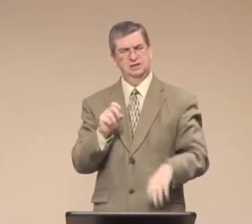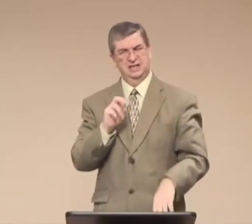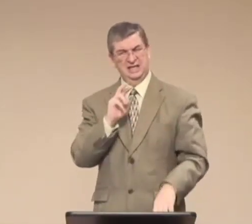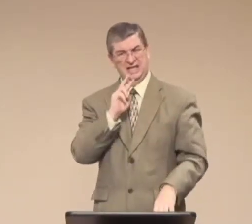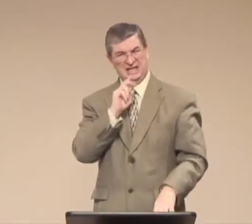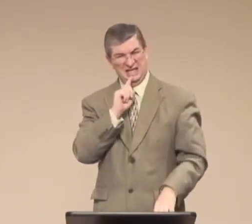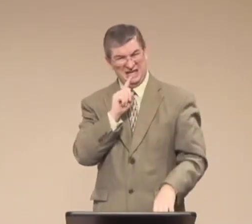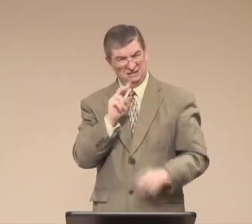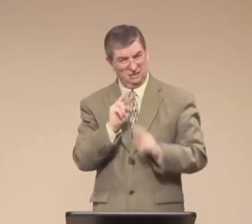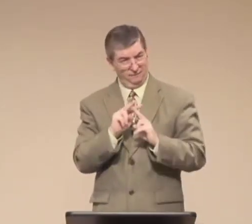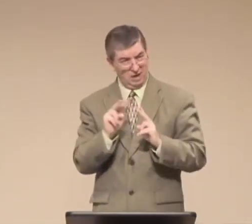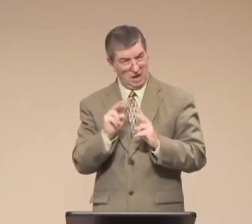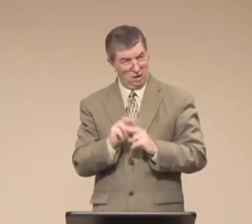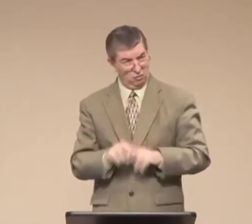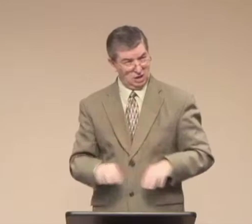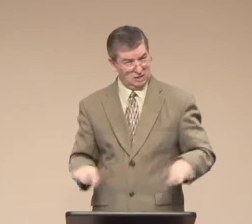the woman. But she did not work back then.